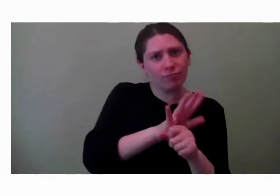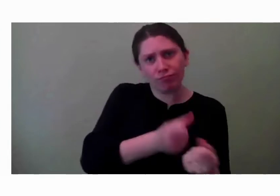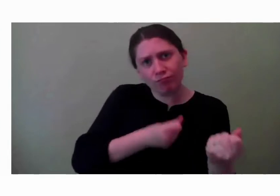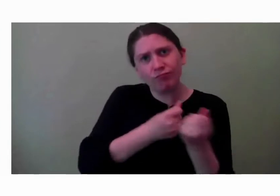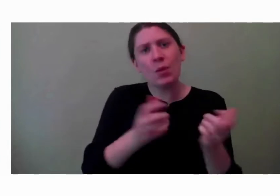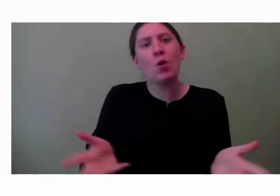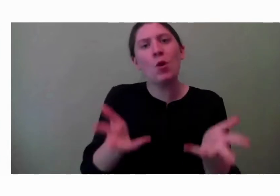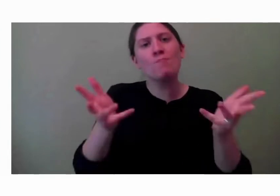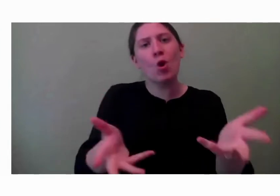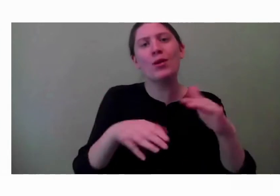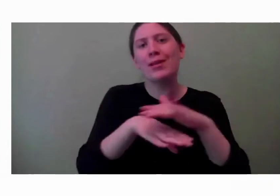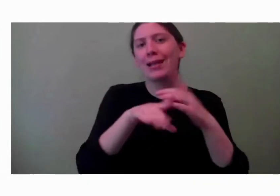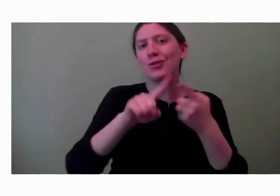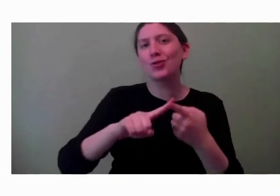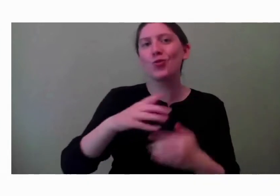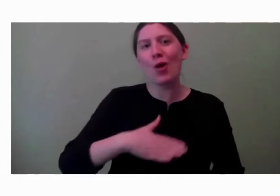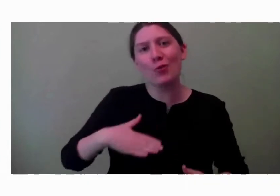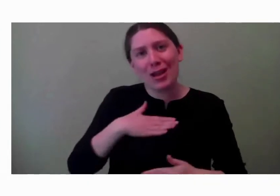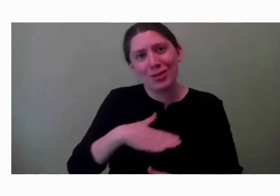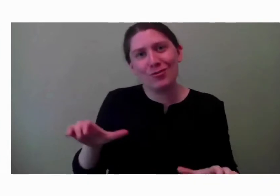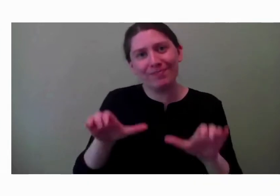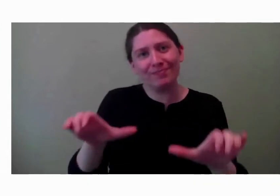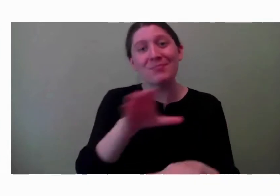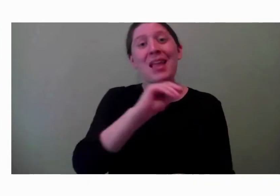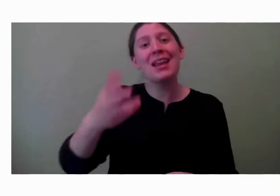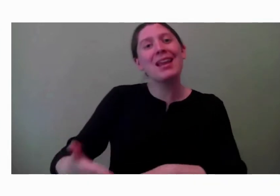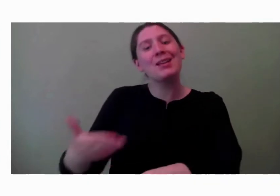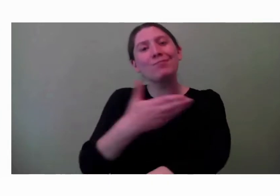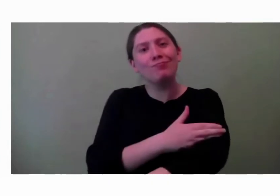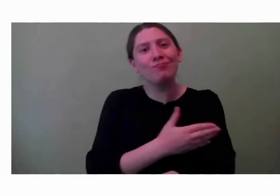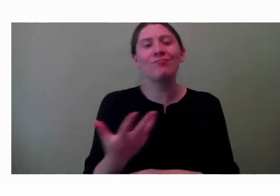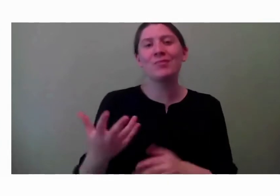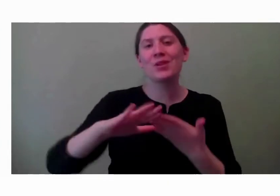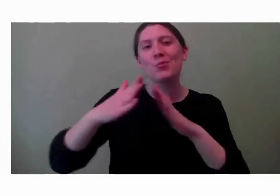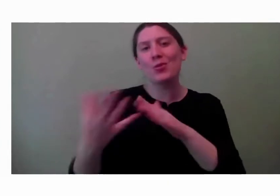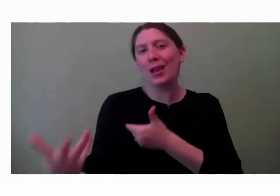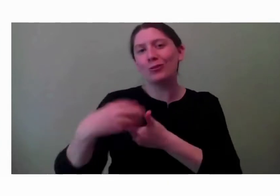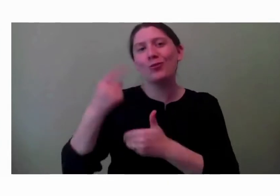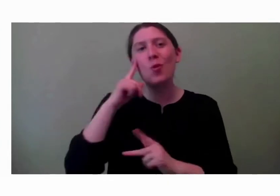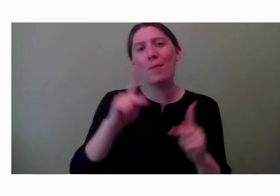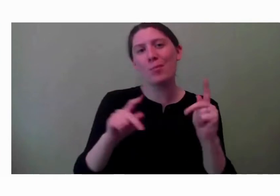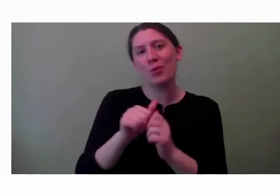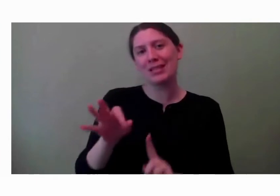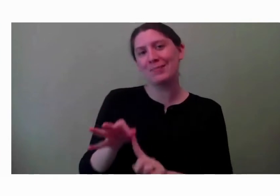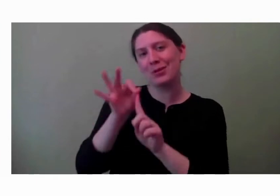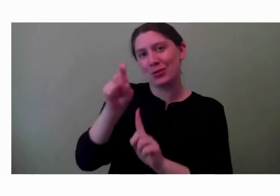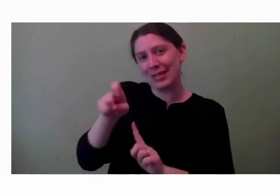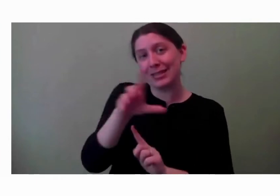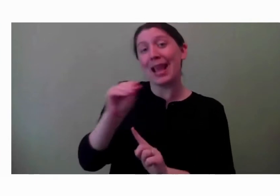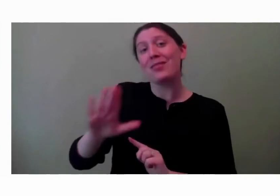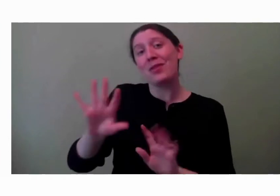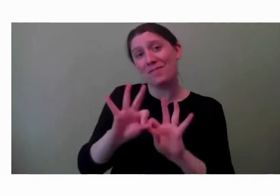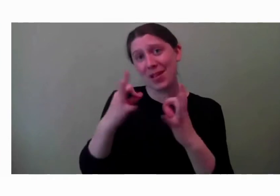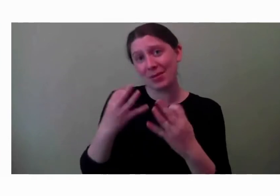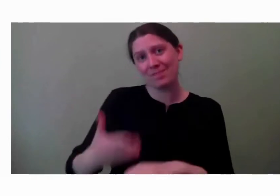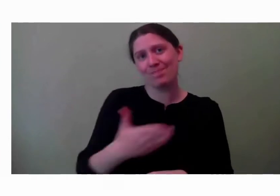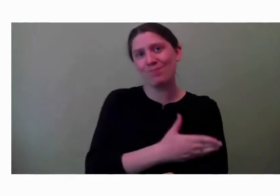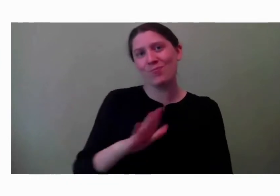access to recreation and increasing community inclusion for people with special needs and their families to enhance their quality of life. Thank you for